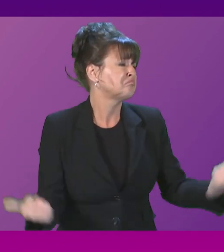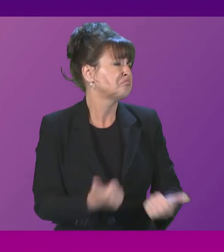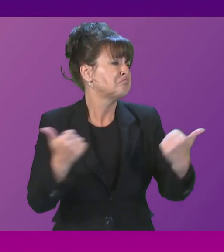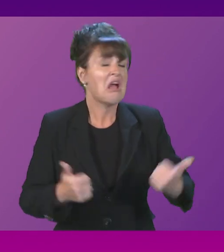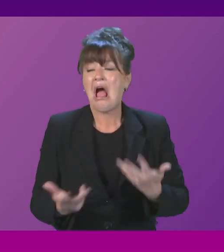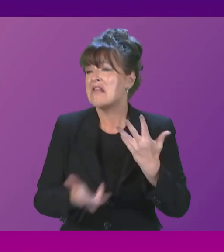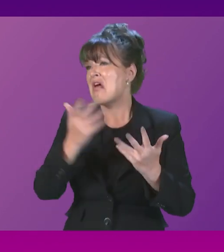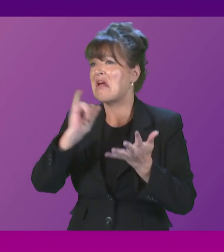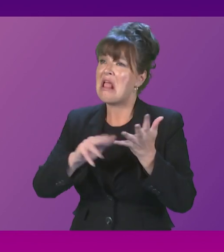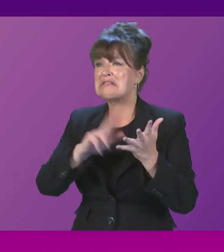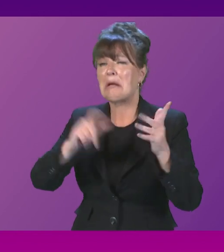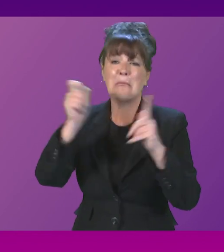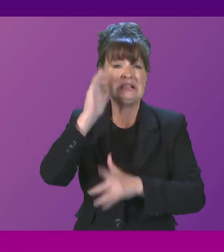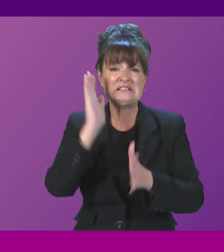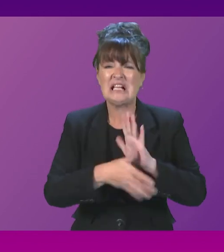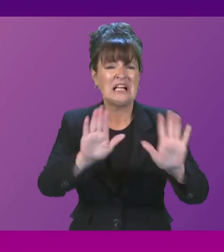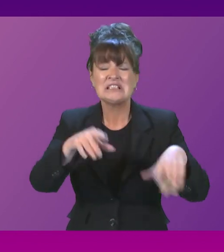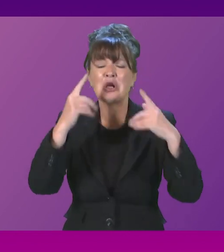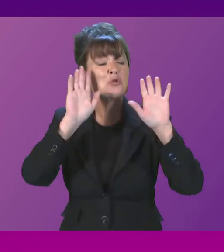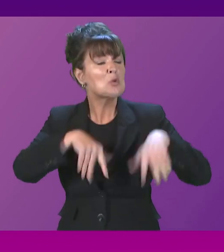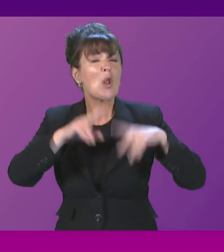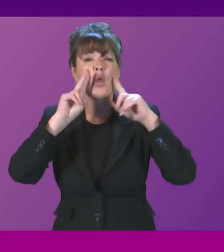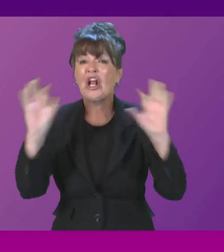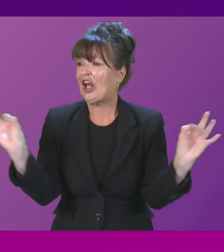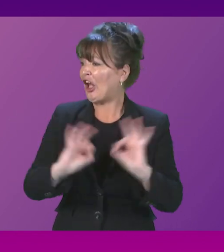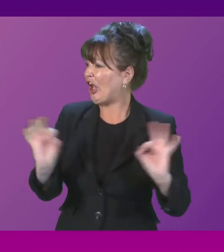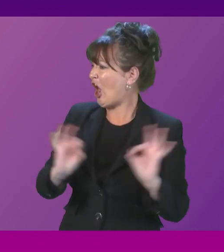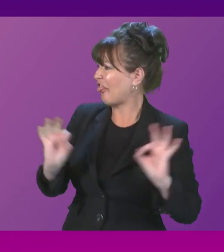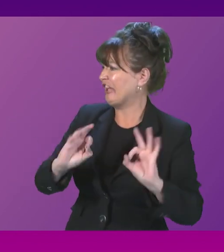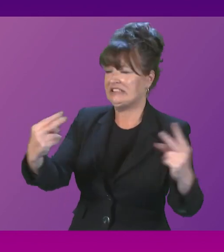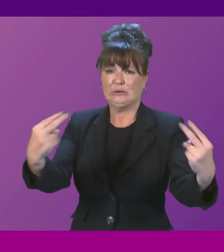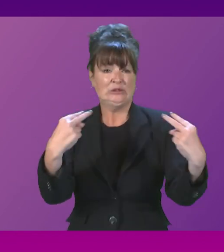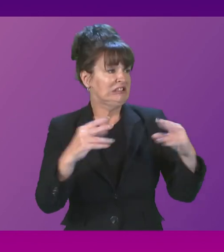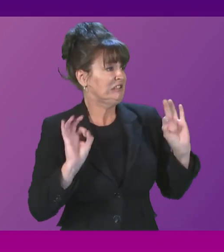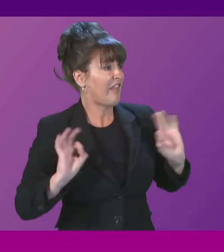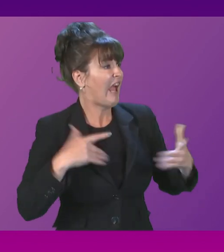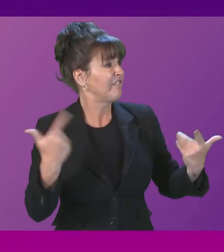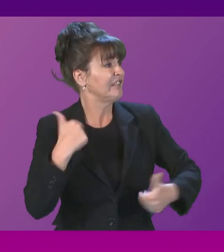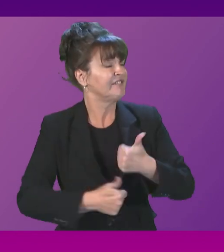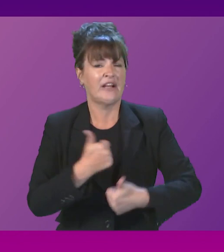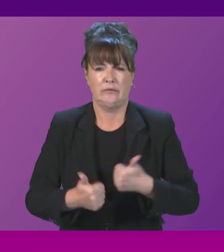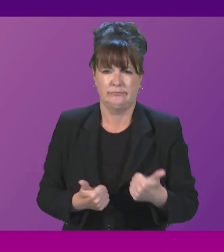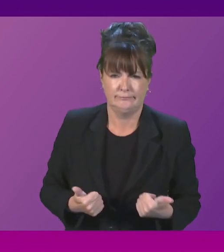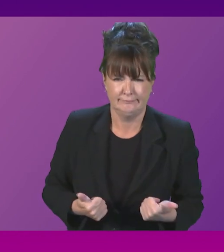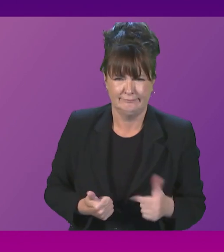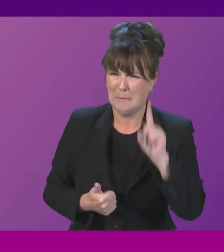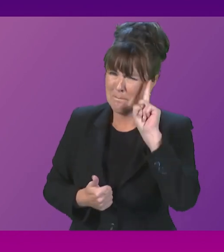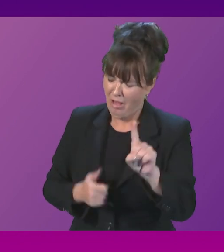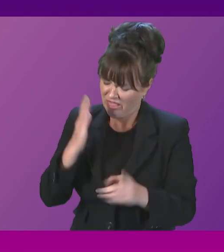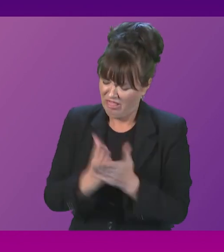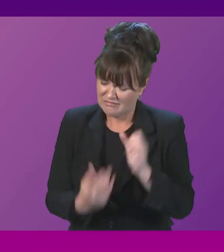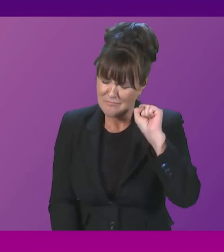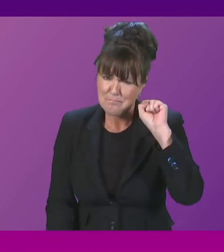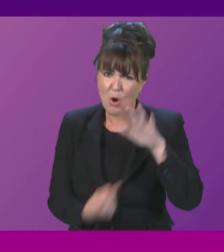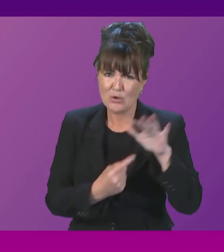disaster no one should pay any attention to. There is nothing to see here. But this does matter.